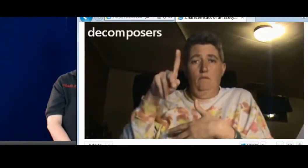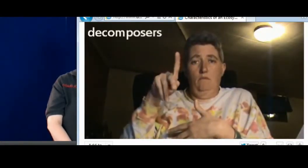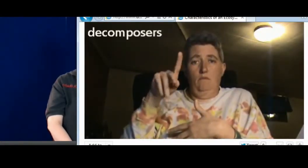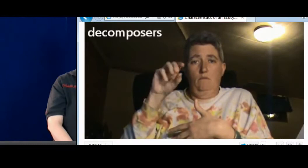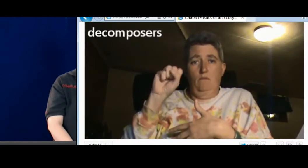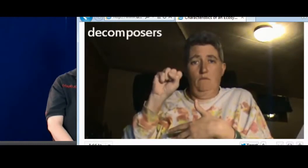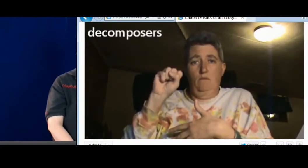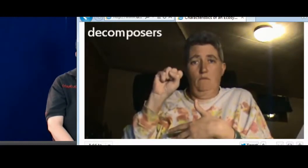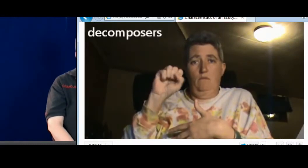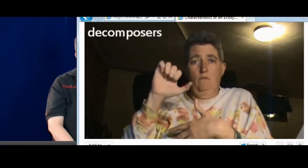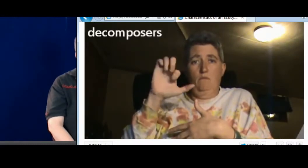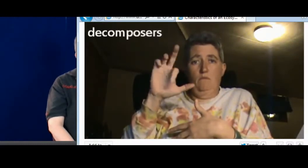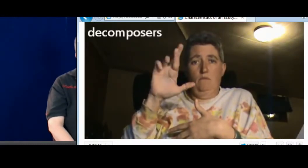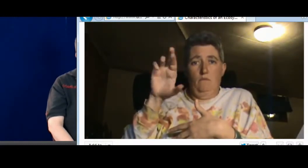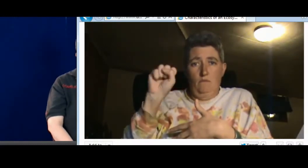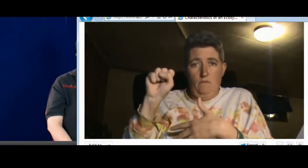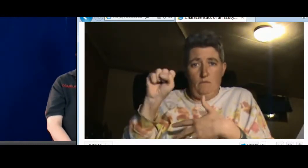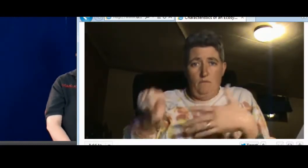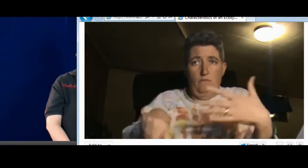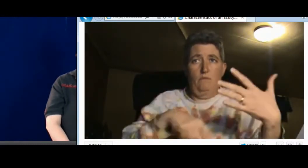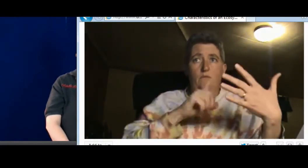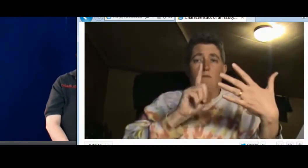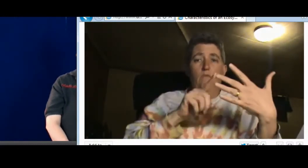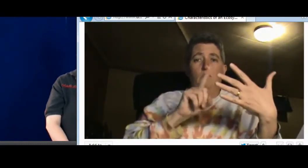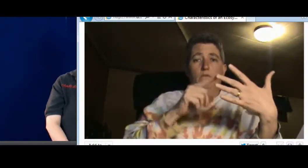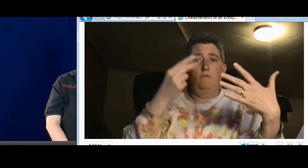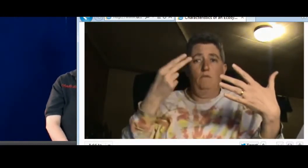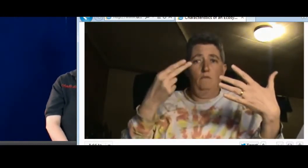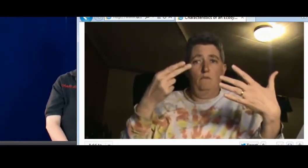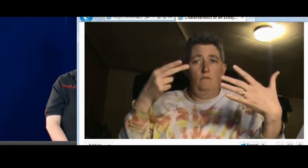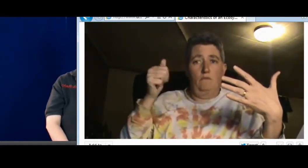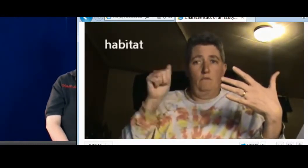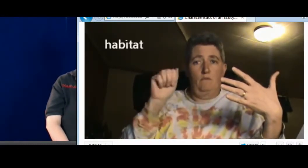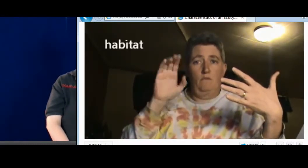The second one, decomposers.